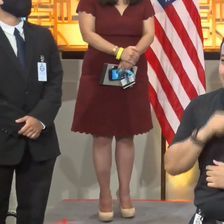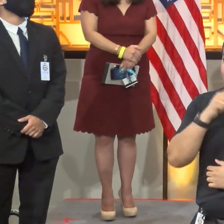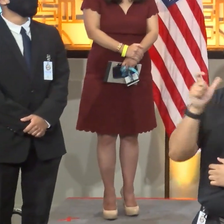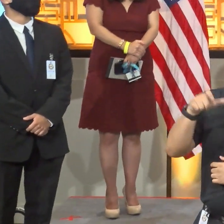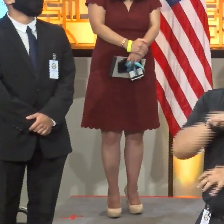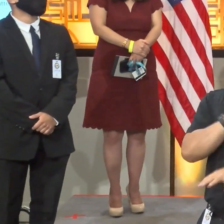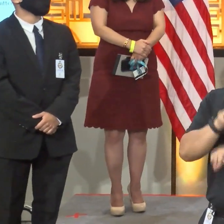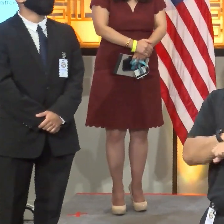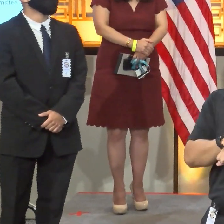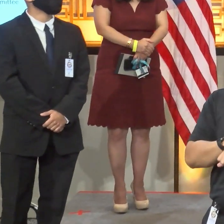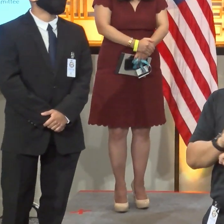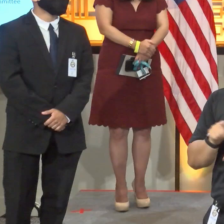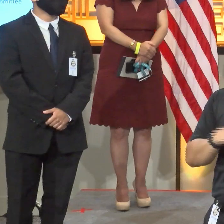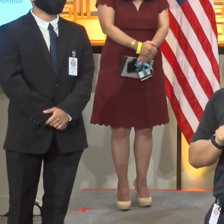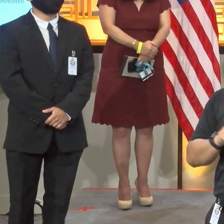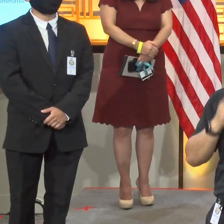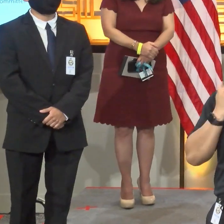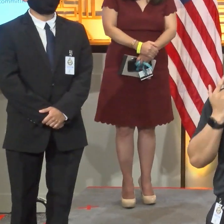required.